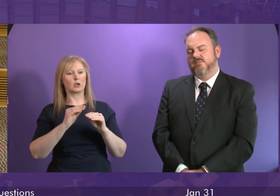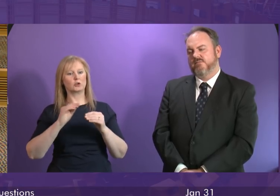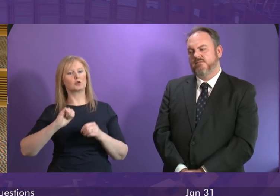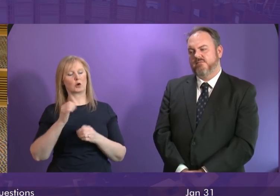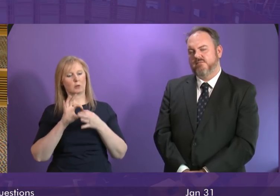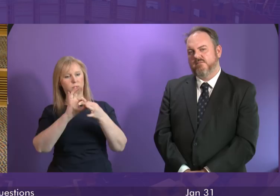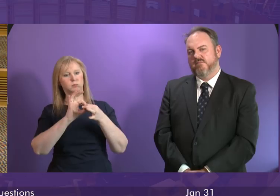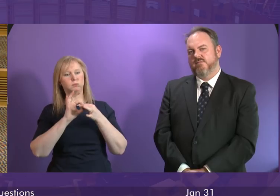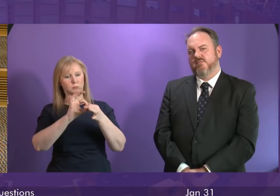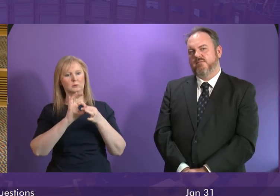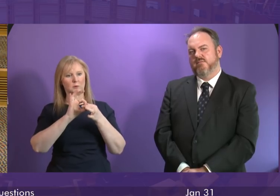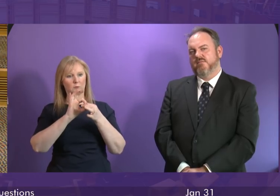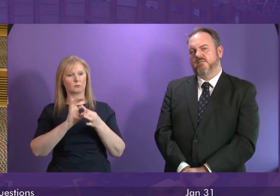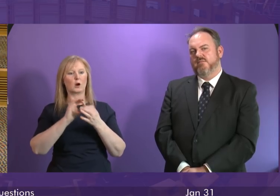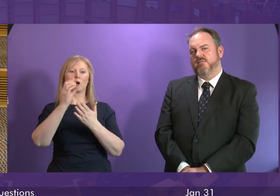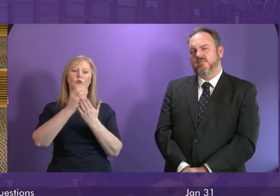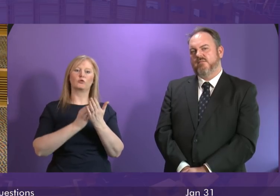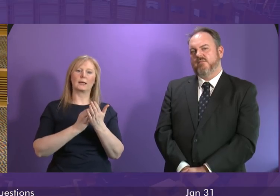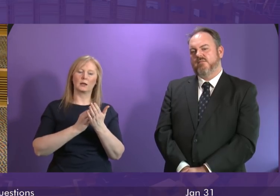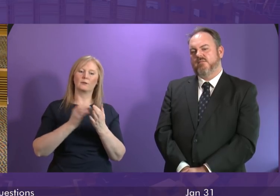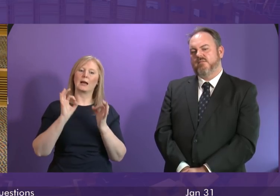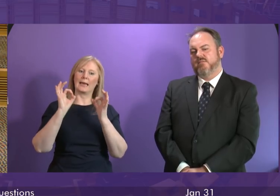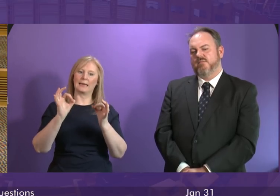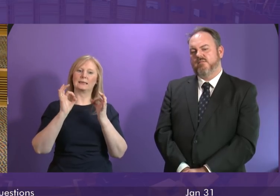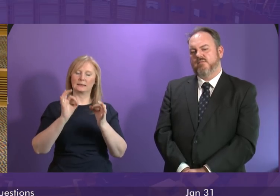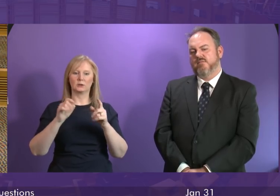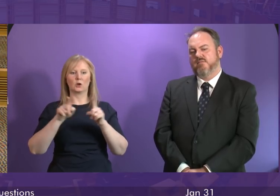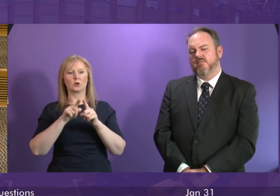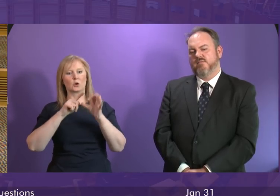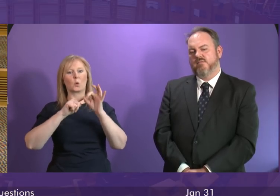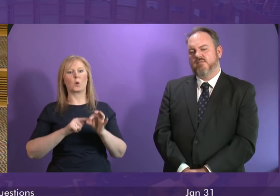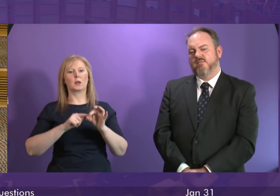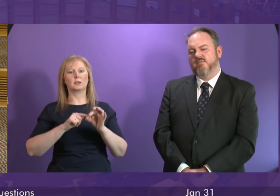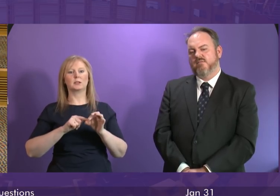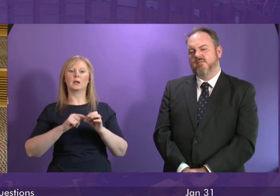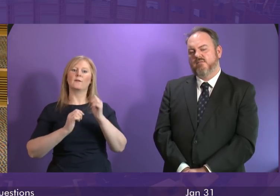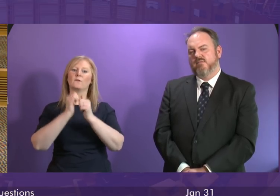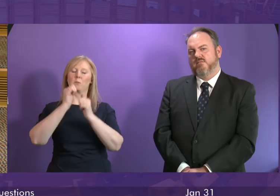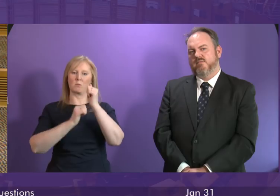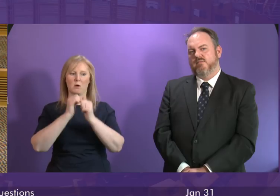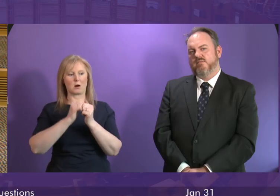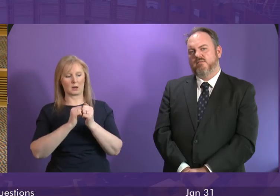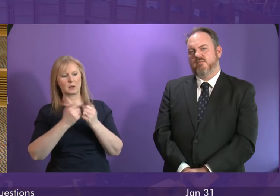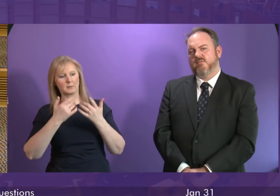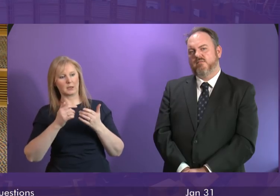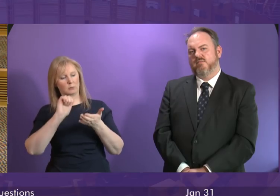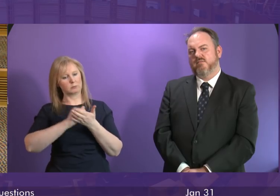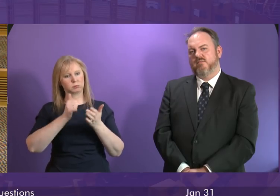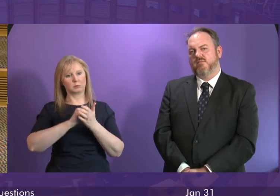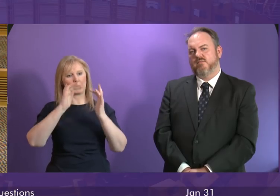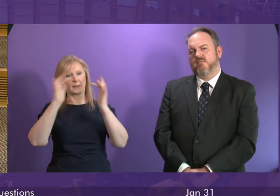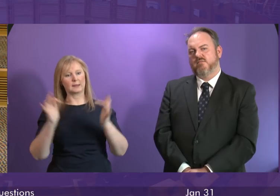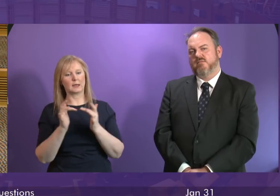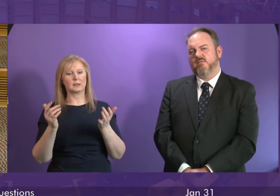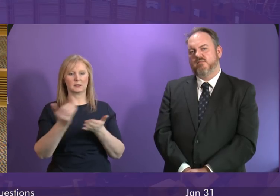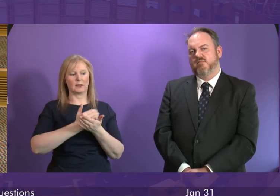has been embedded into curriculum for excellence and the school inspection quality framework we published a national action plan on internet safety for children and young people